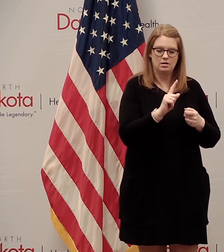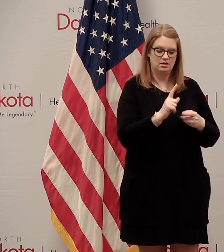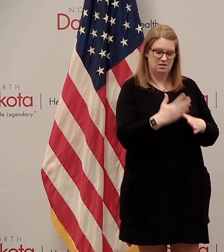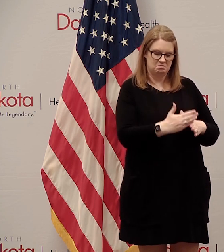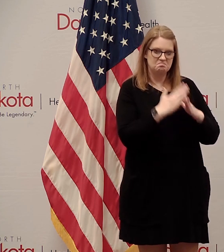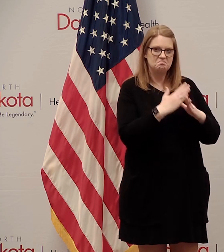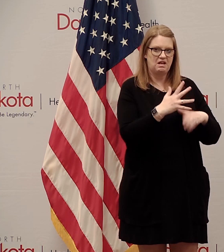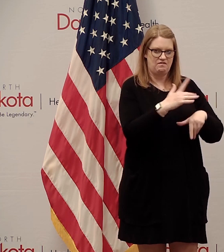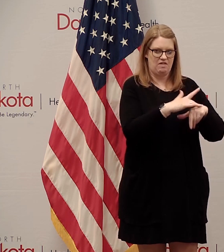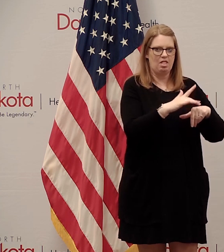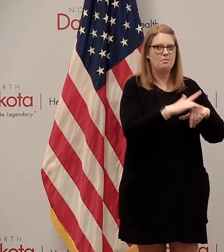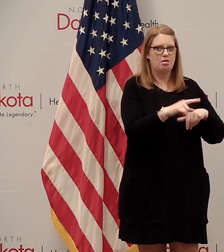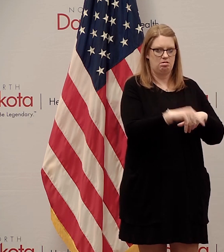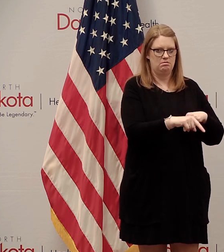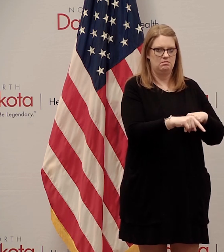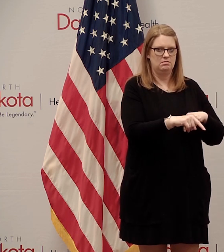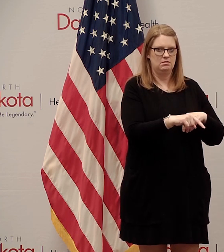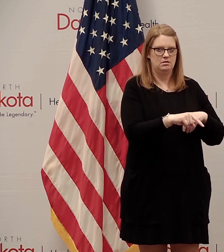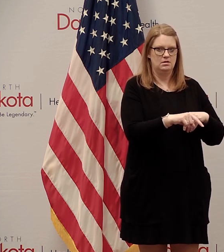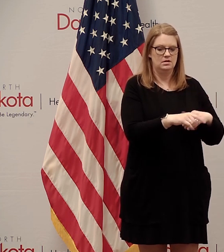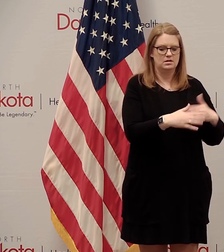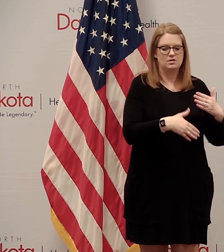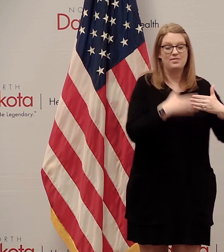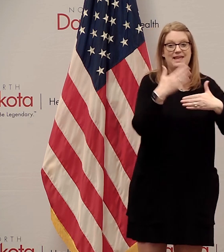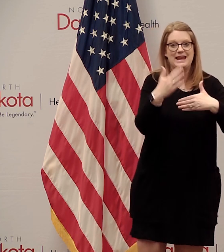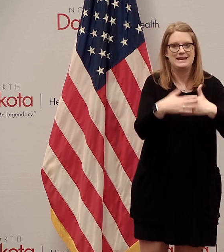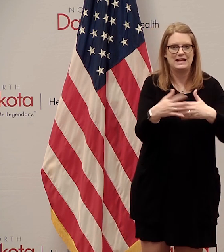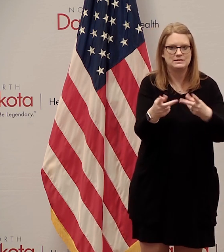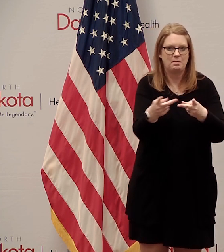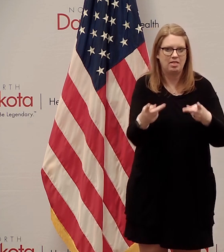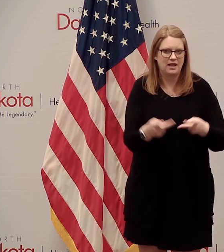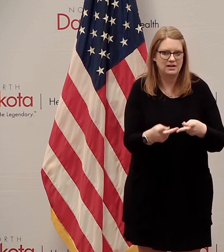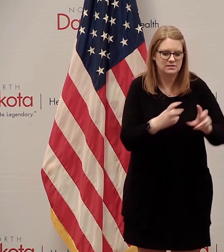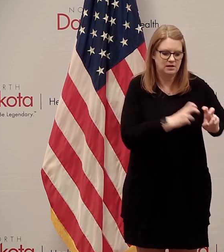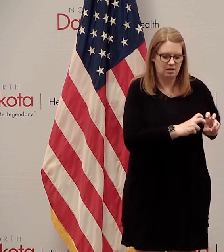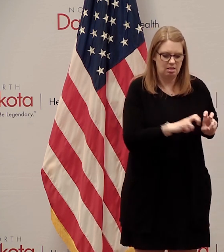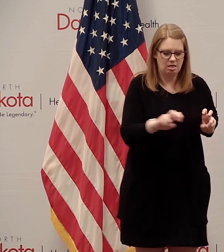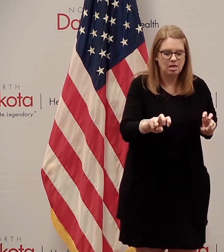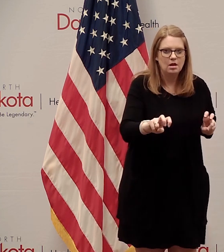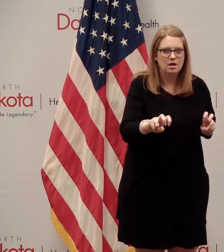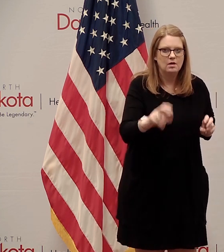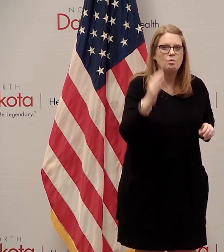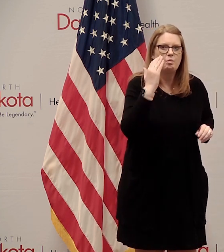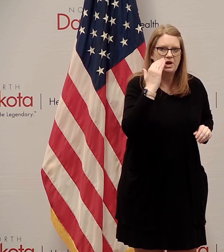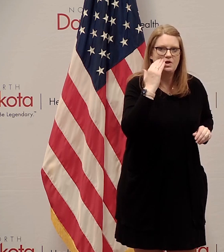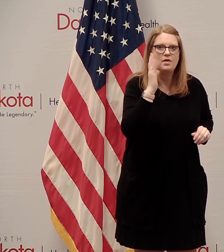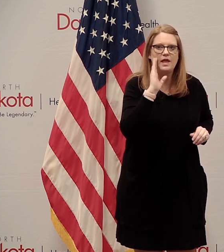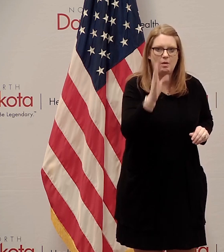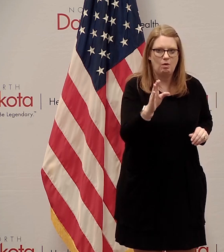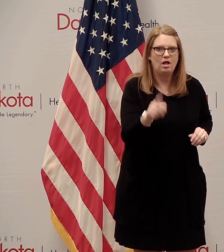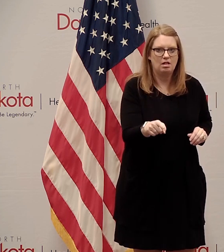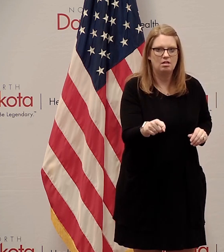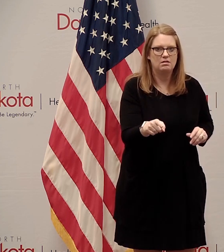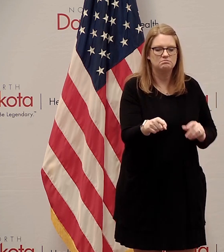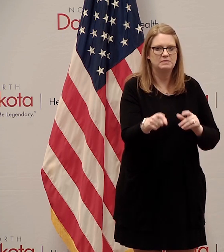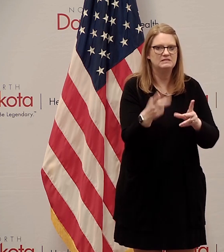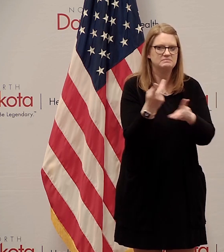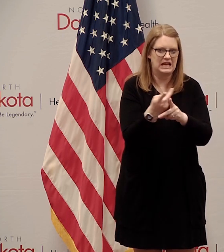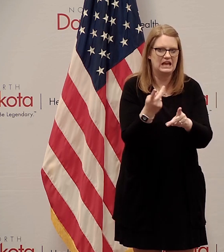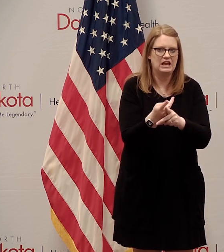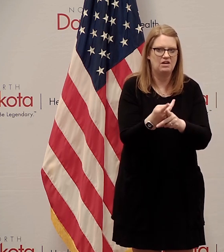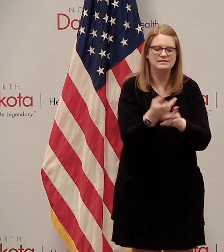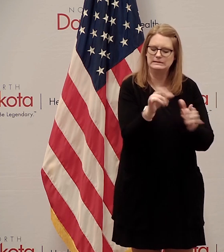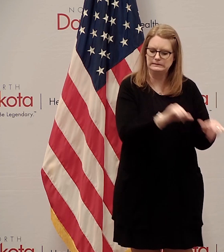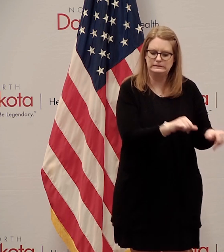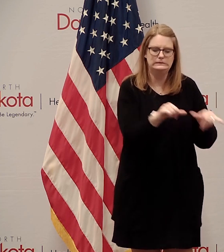available to them when they go to that next setting of care and want to thank everybody over the last couple days we've had i will be honest